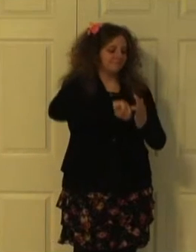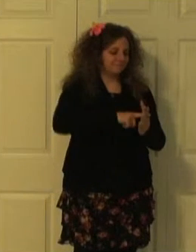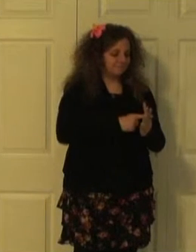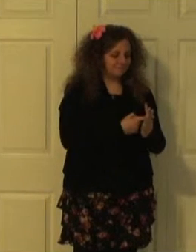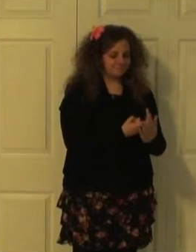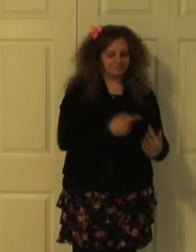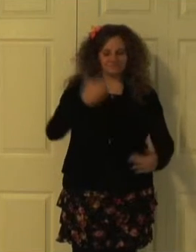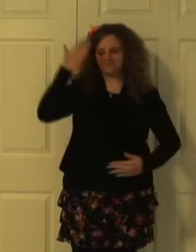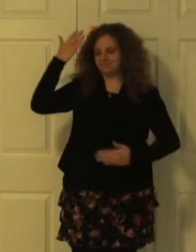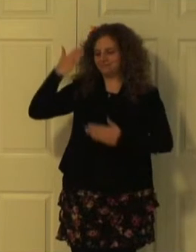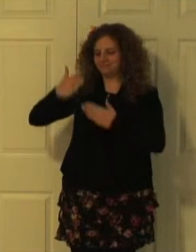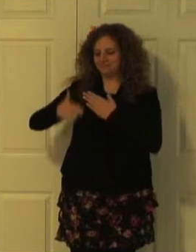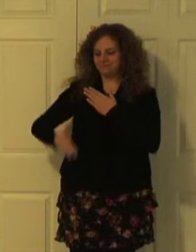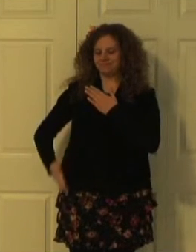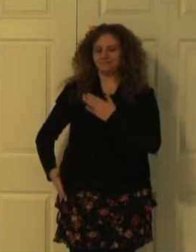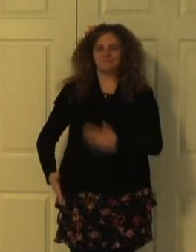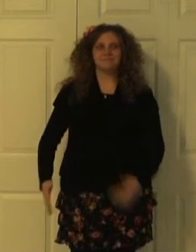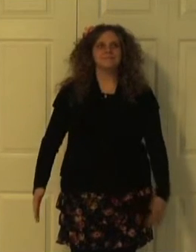Lord and Son.